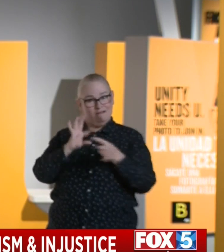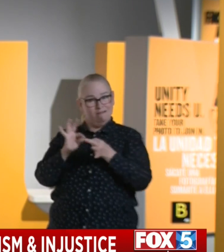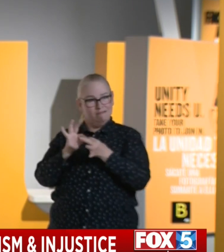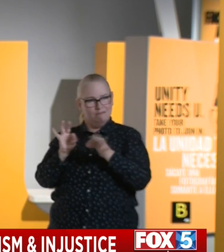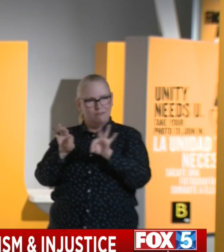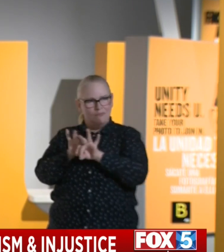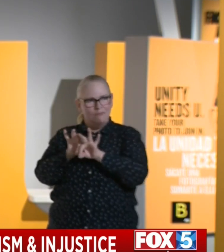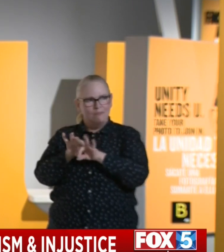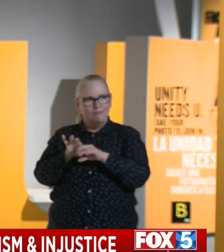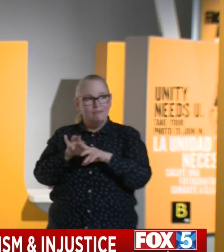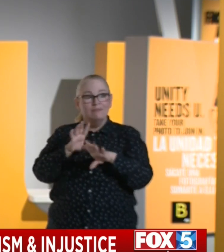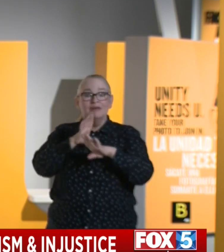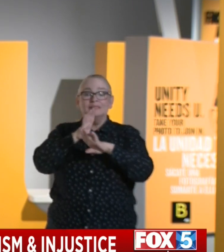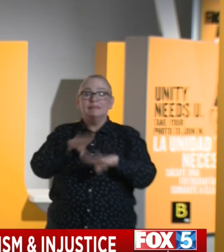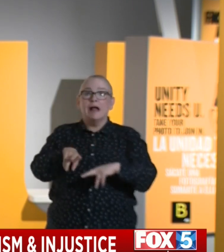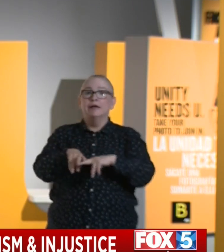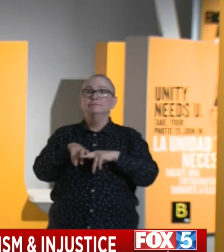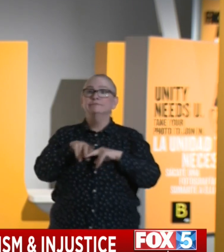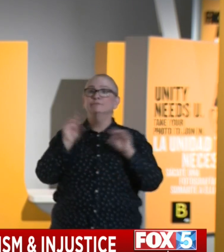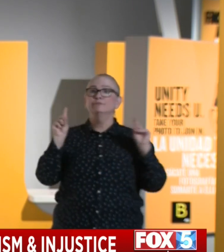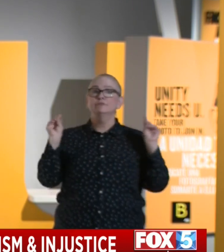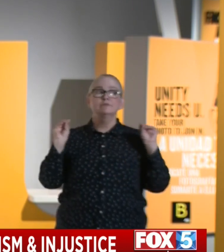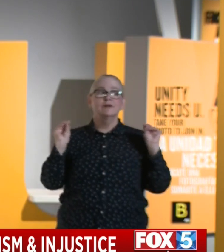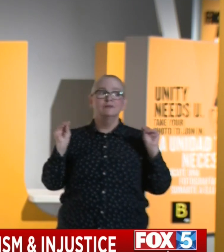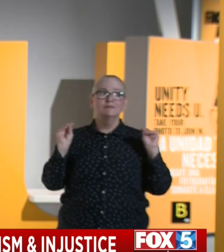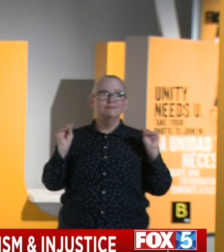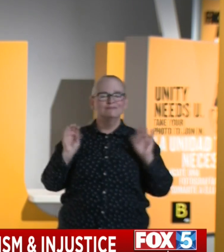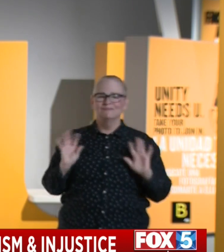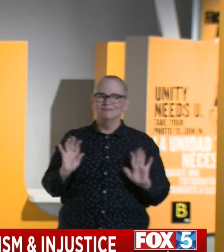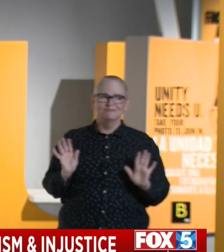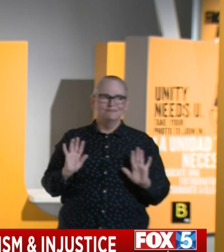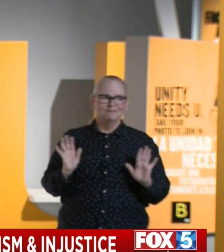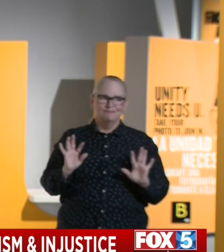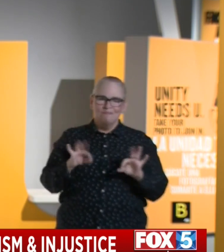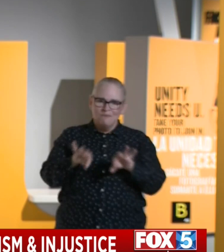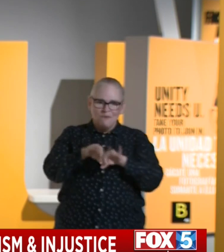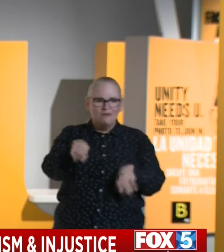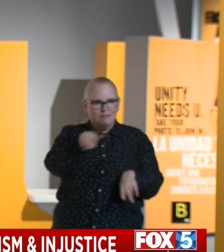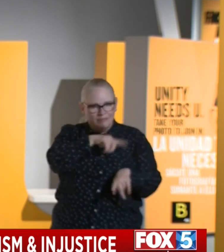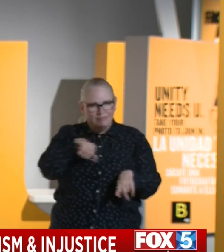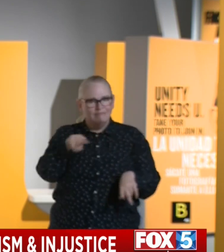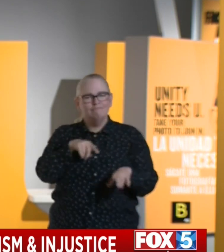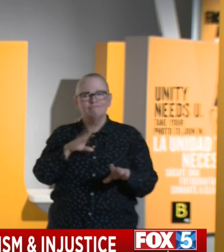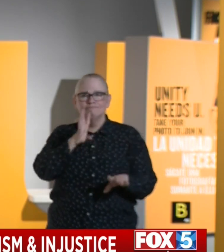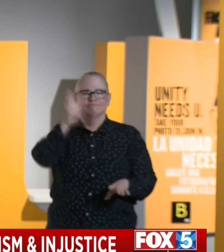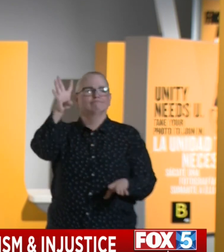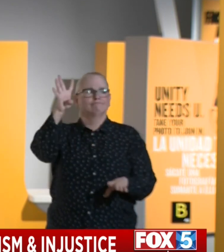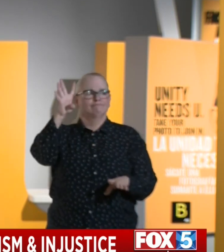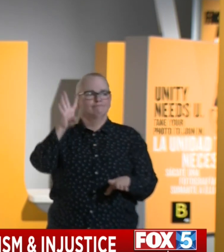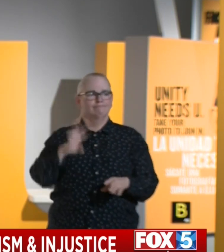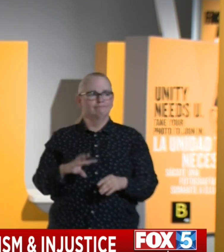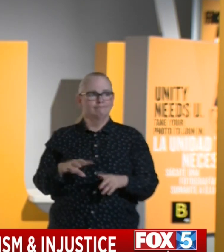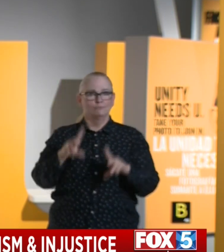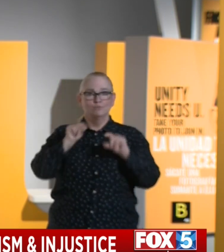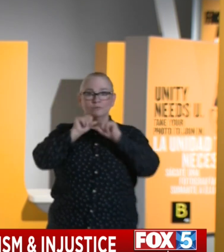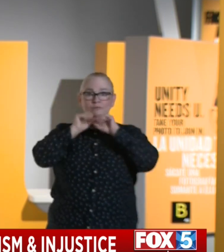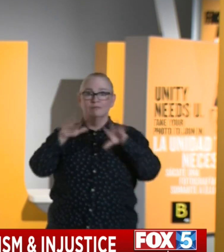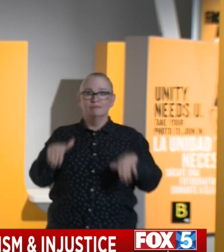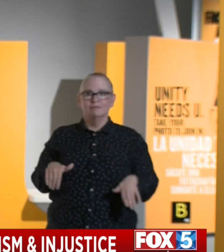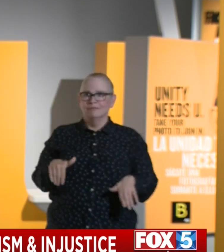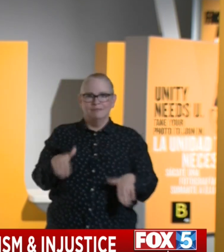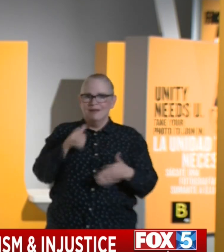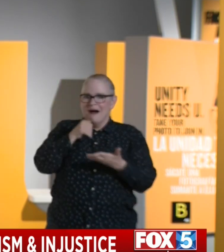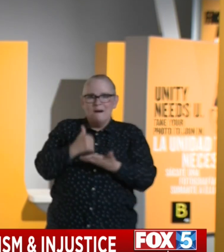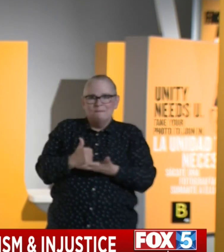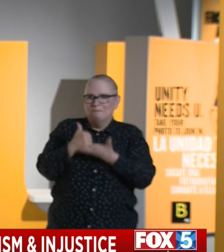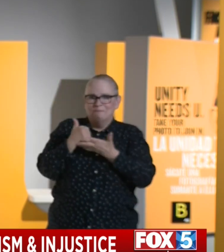silence. I want to encourage those of us that are prone to silence at this moment to consider